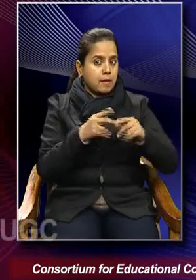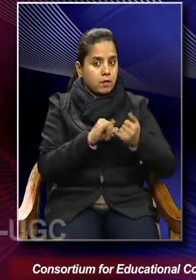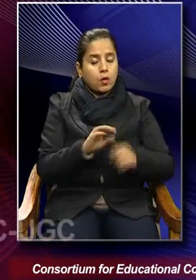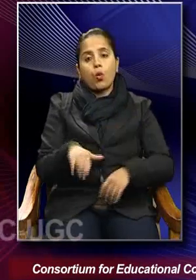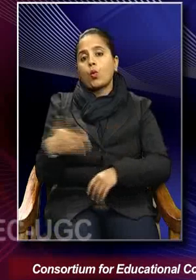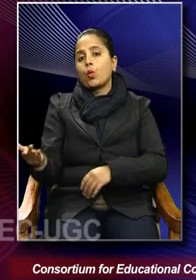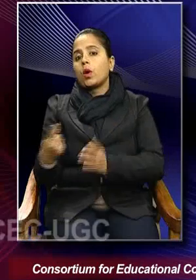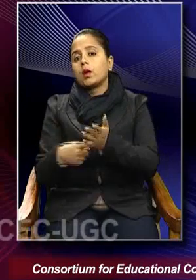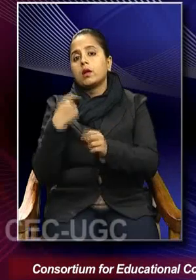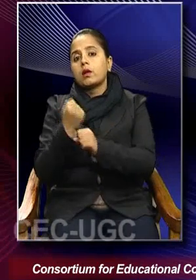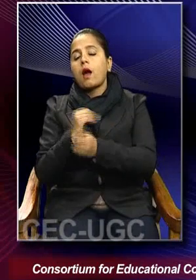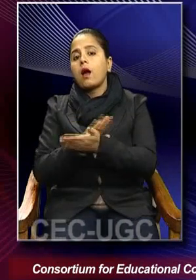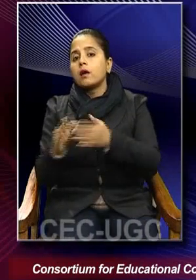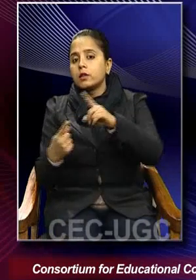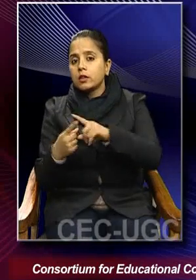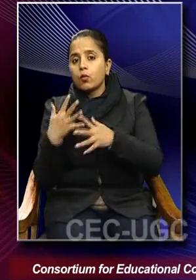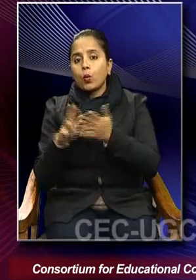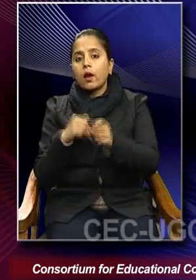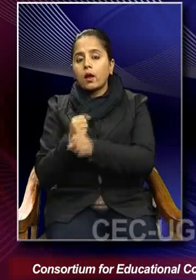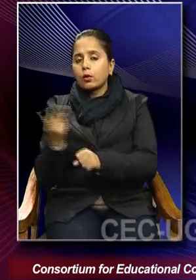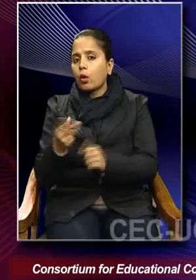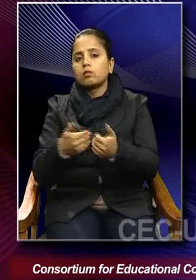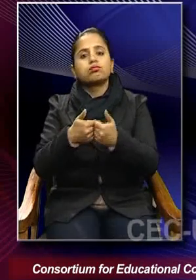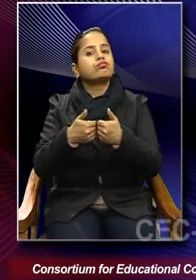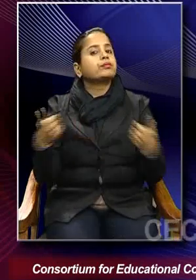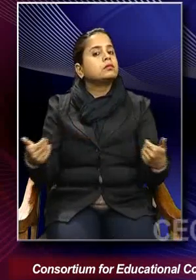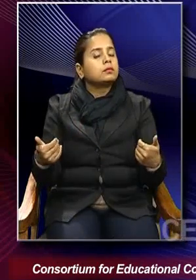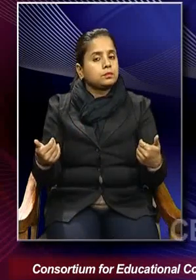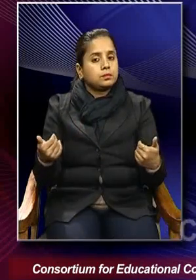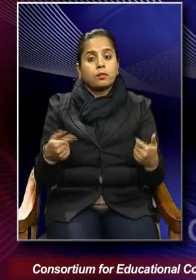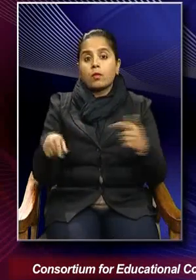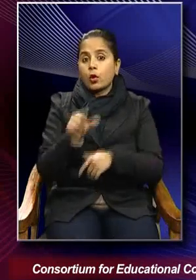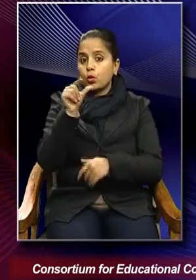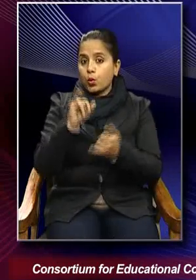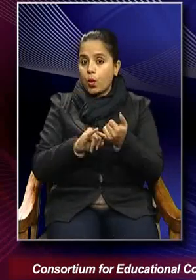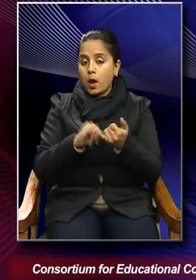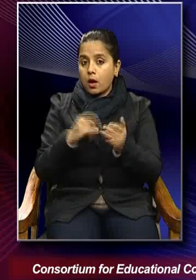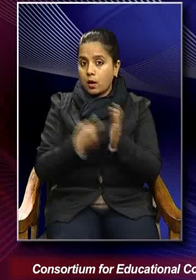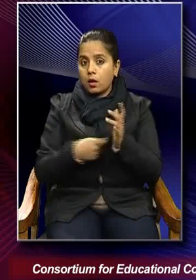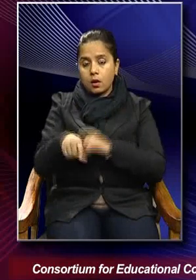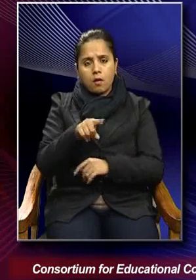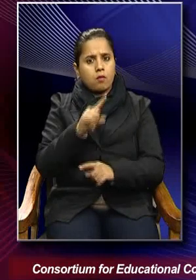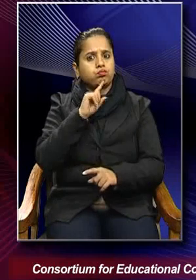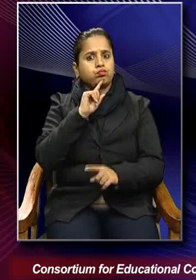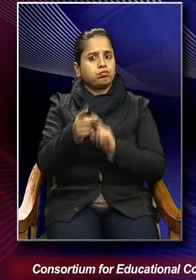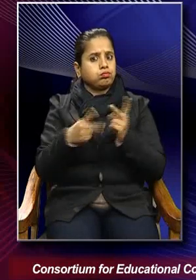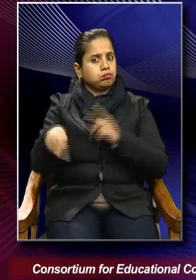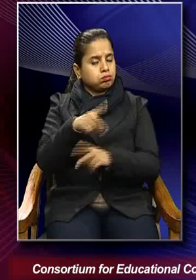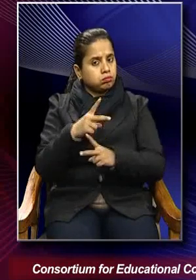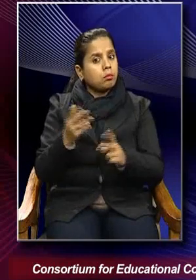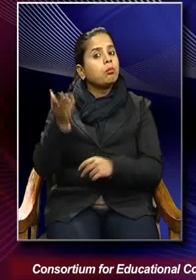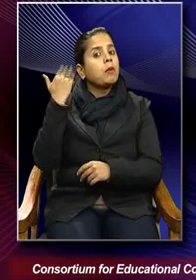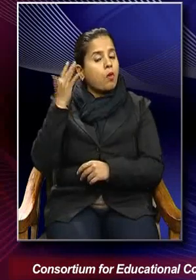wing or be it the left wing. So, even USSR is a dictatorial, uh, was a